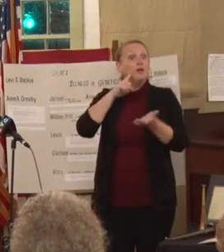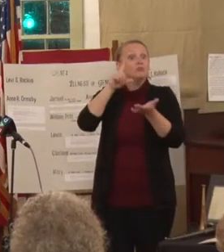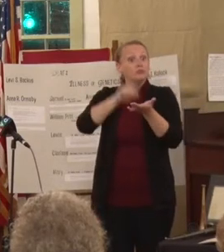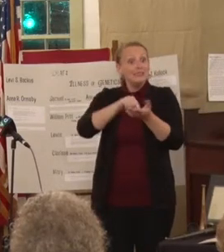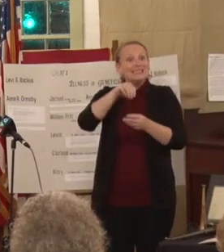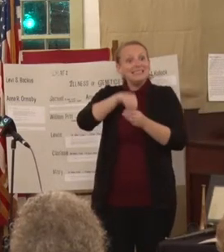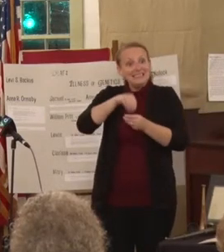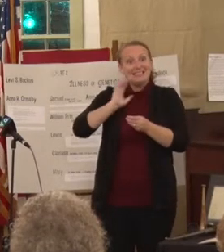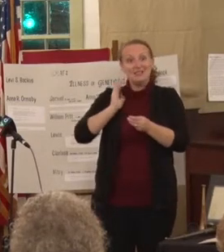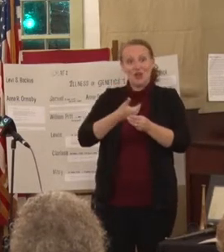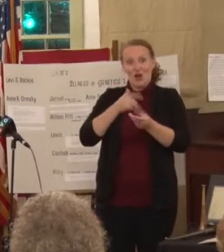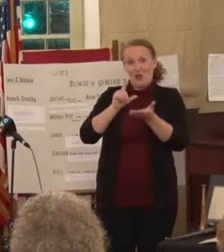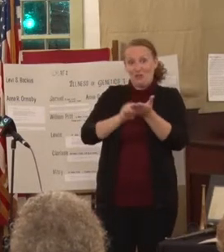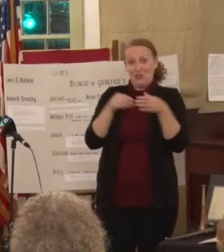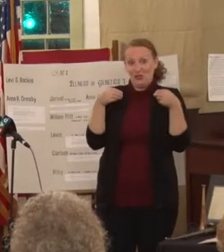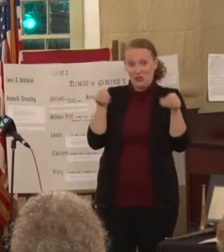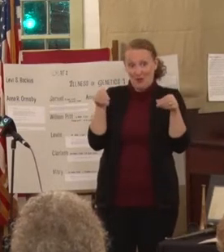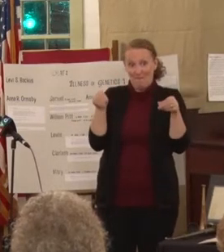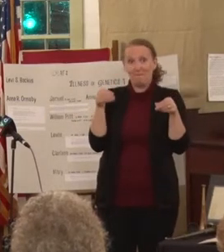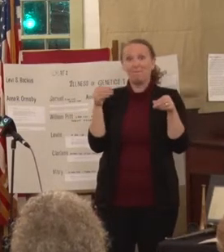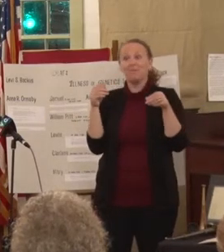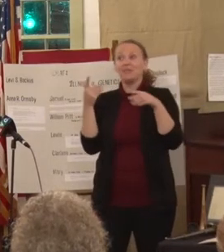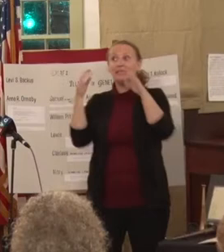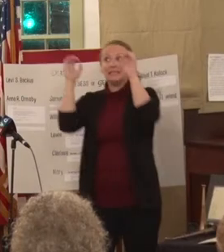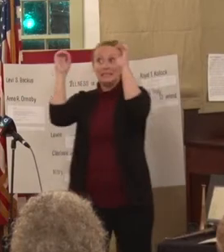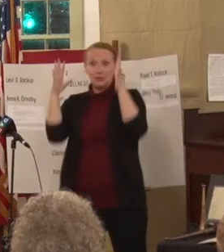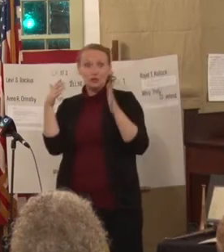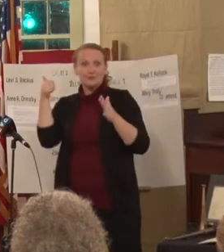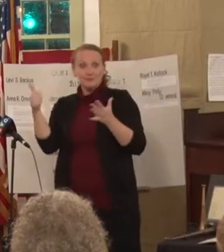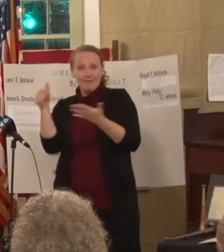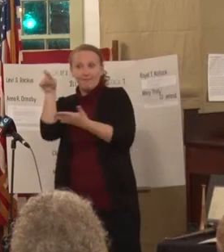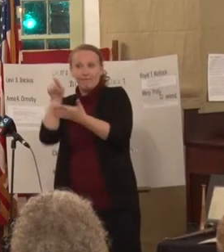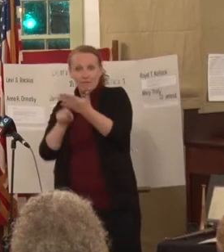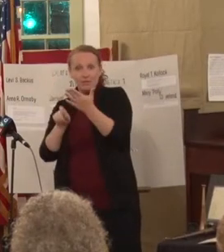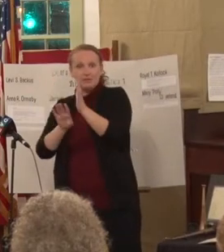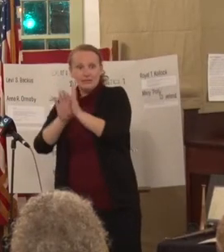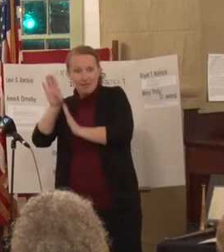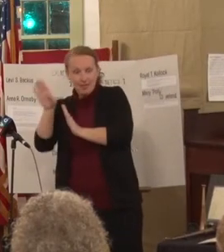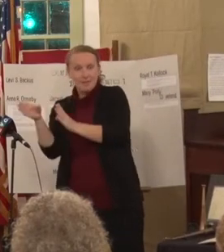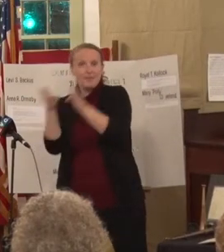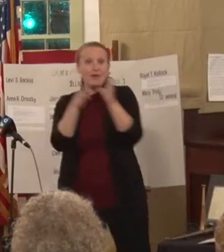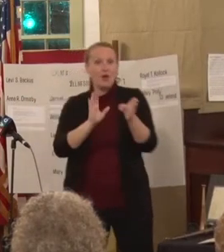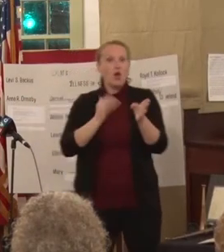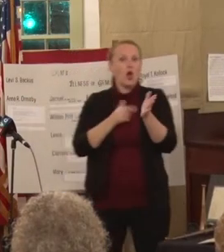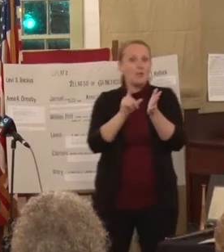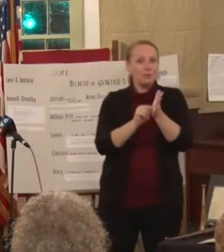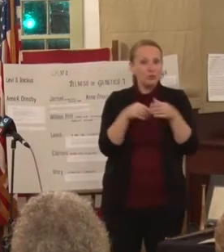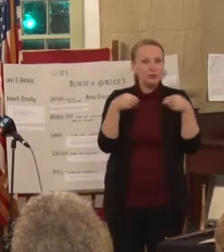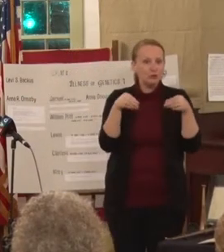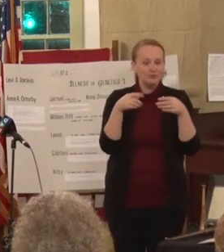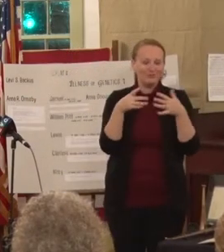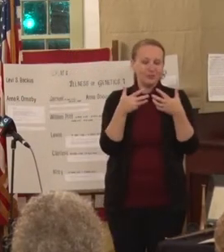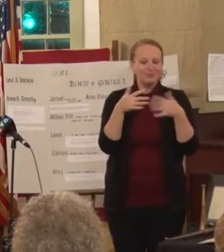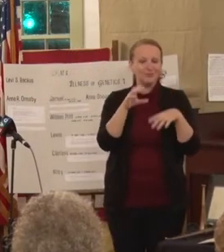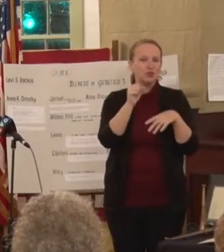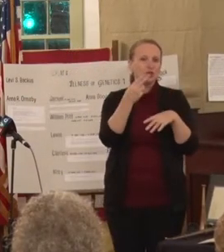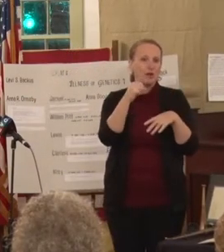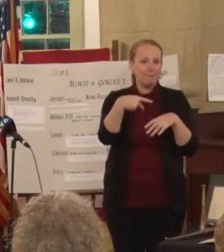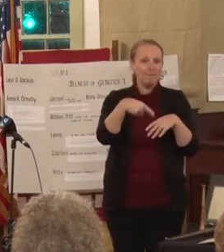by our teachers. Printed in our print shop, bound in our print shop. All the photos you'll see in those are of